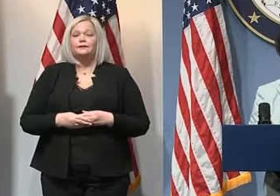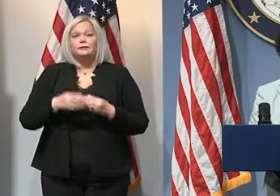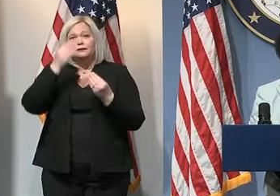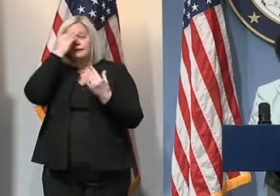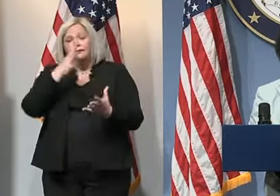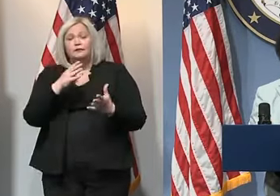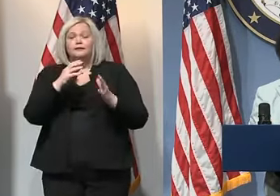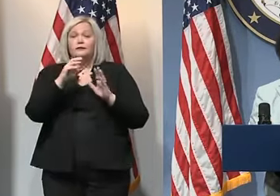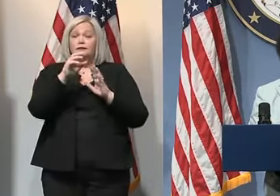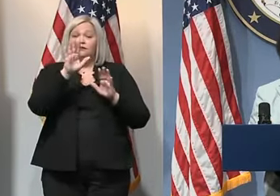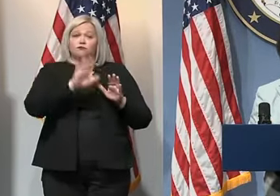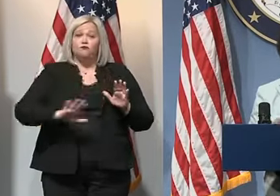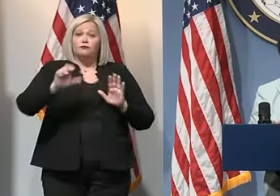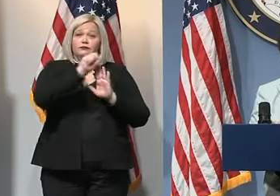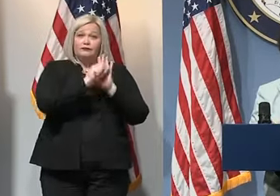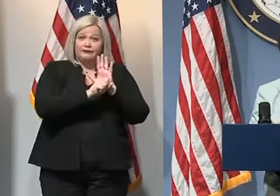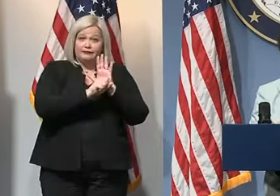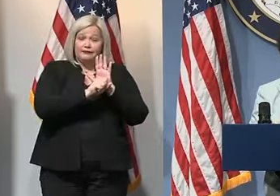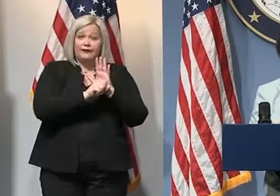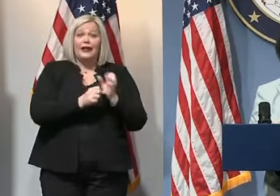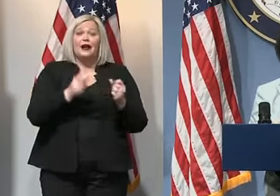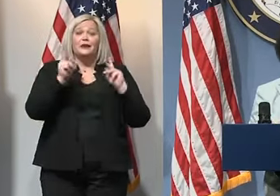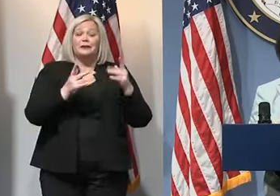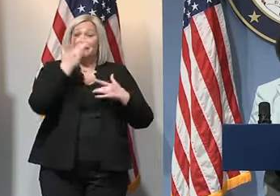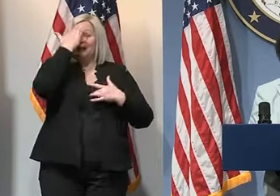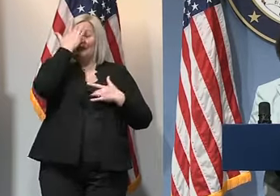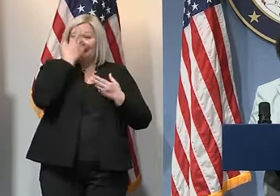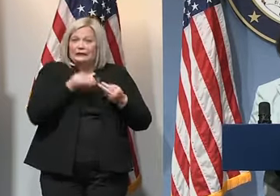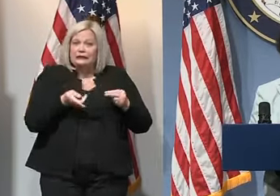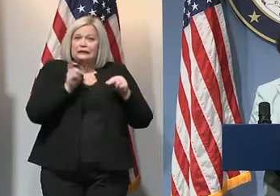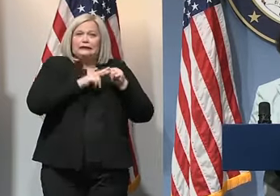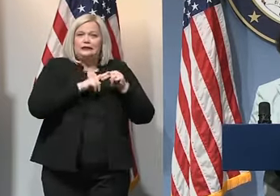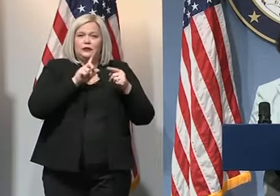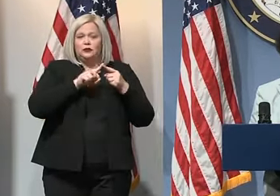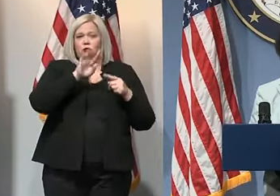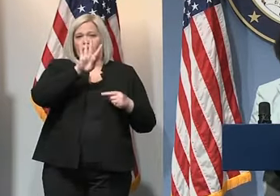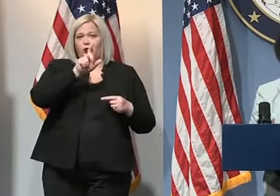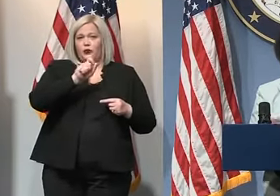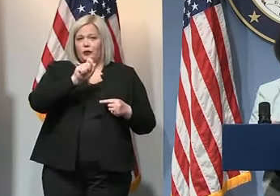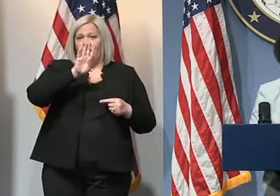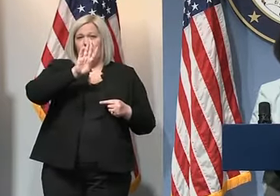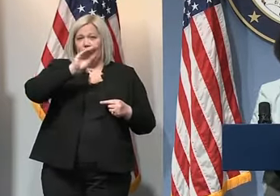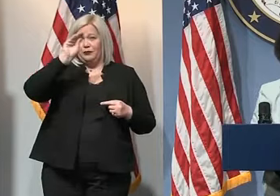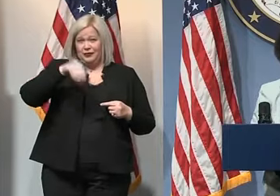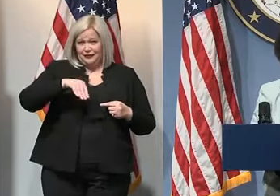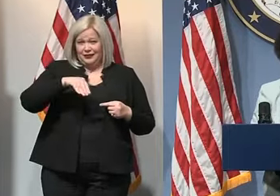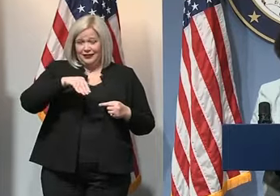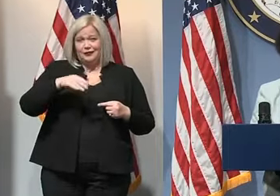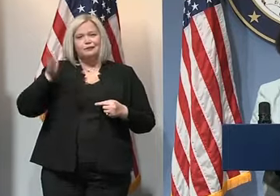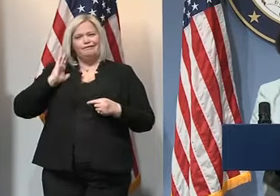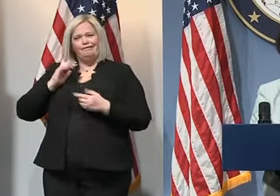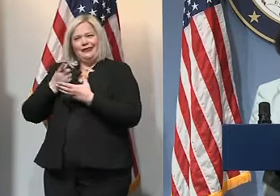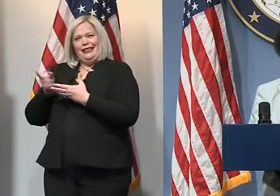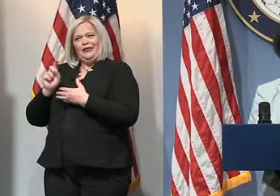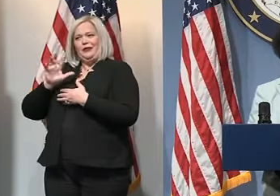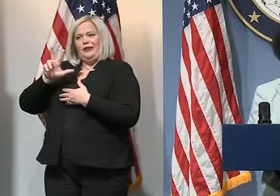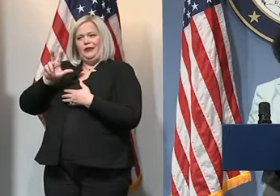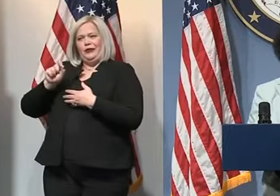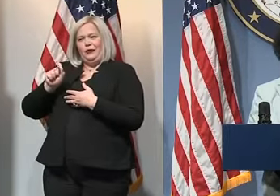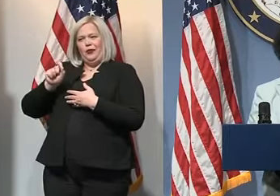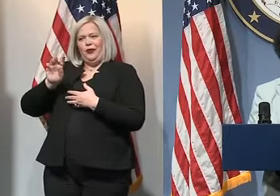test positivity has actually increased to 4.1 percent up from 3.4 percent